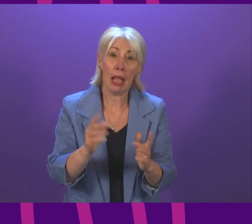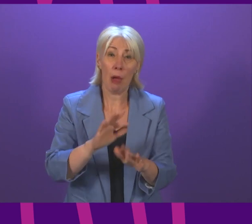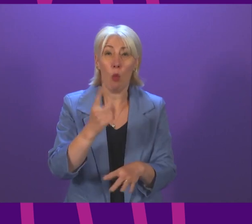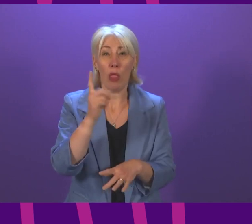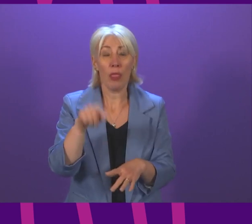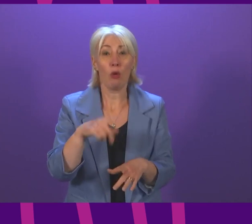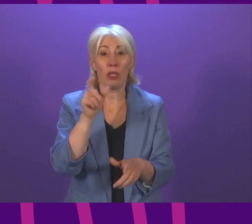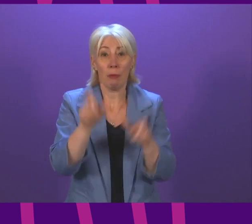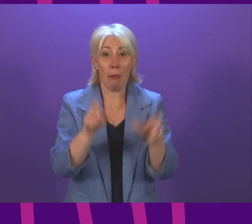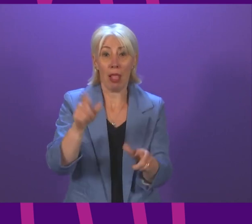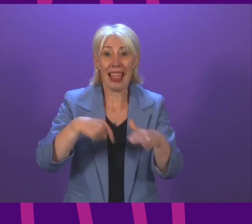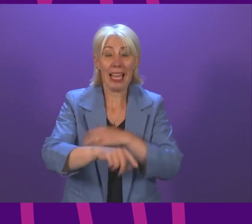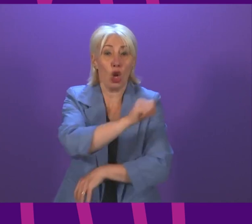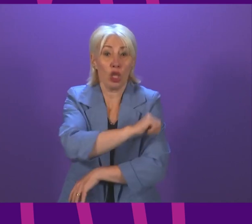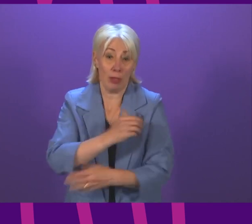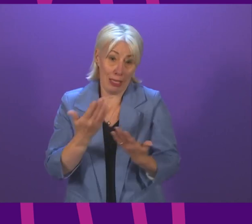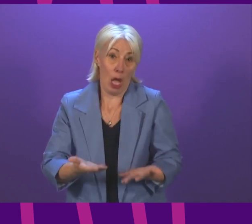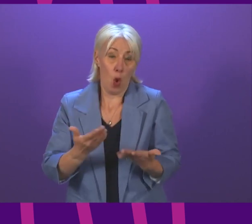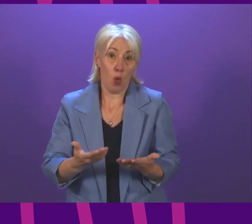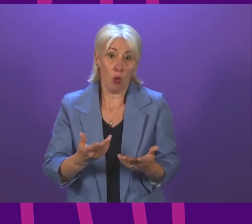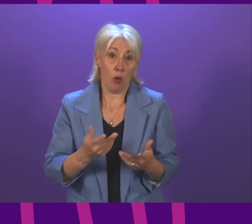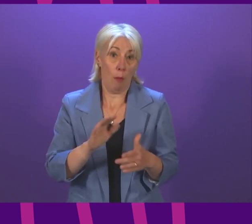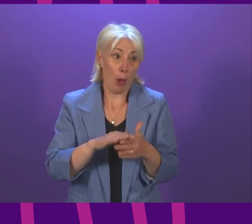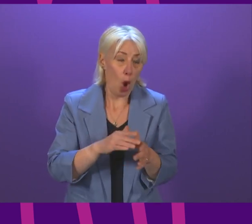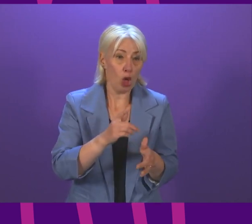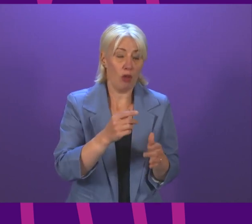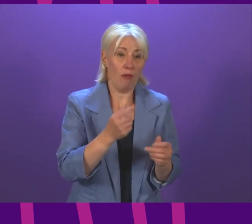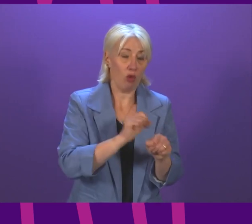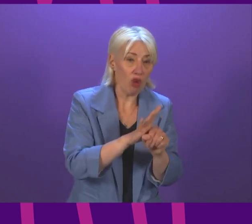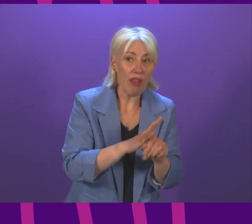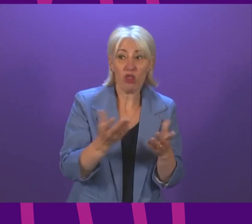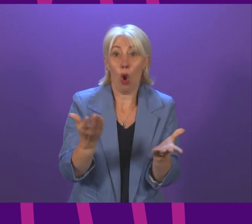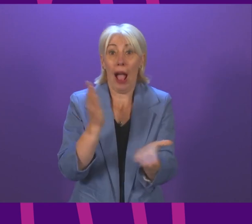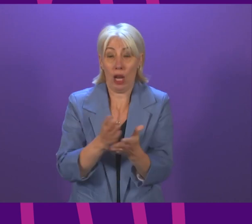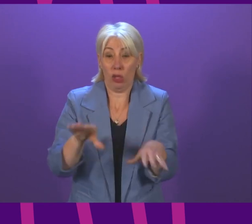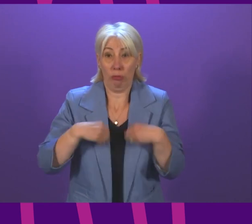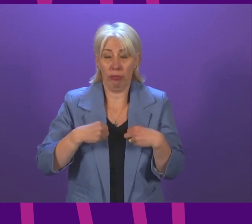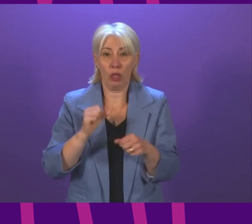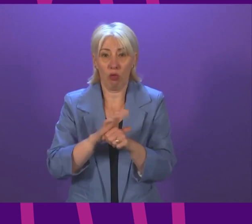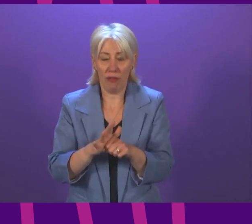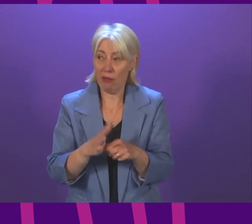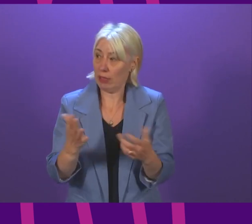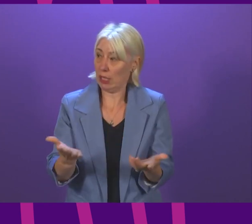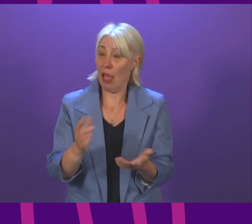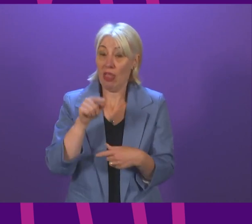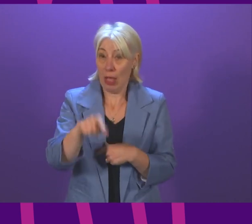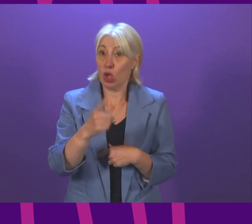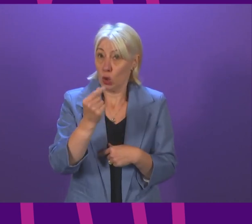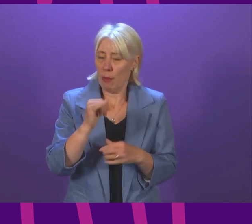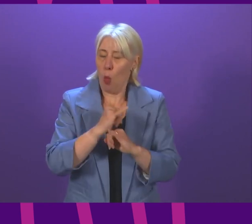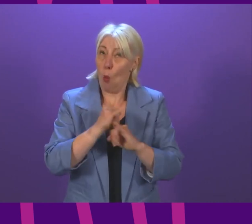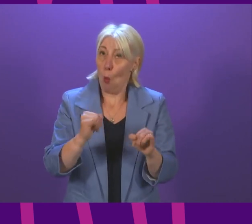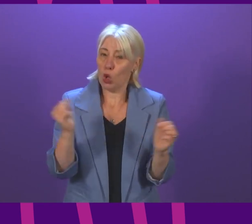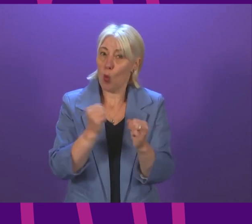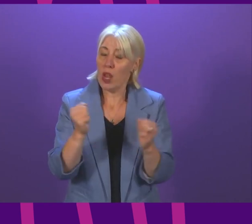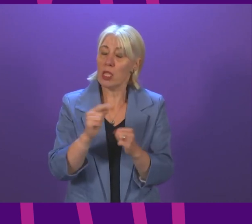hospitals because of it or with it or because of it. And of course, we face what may be the most difficult winter any of us can imagine.